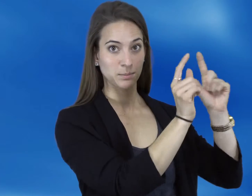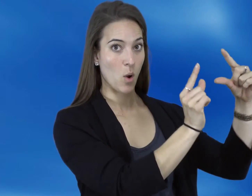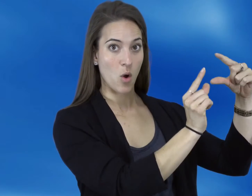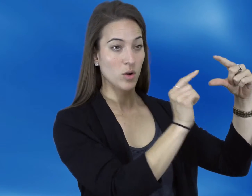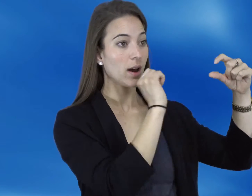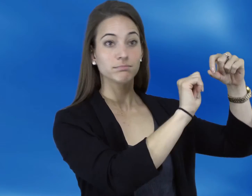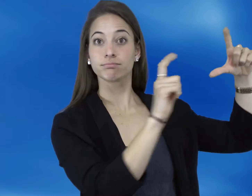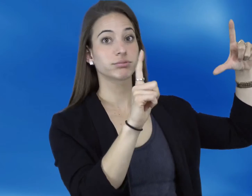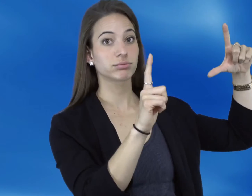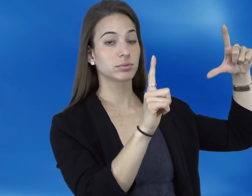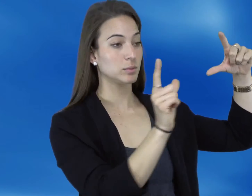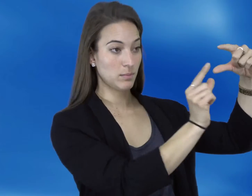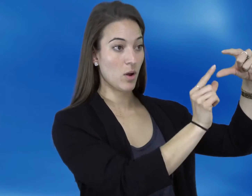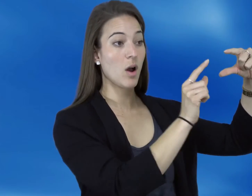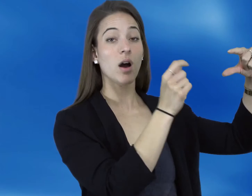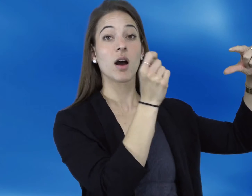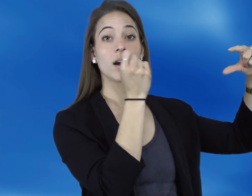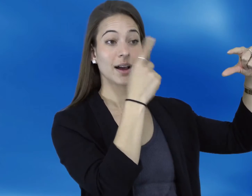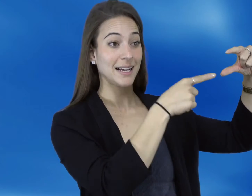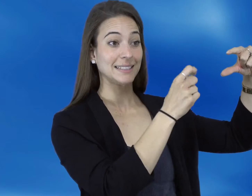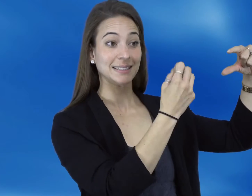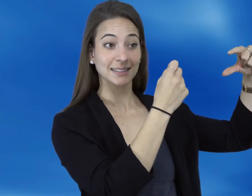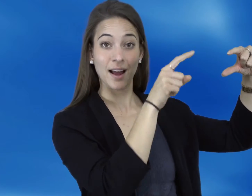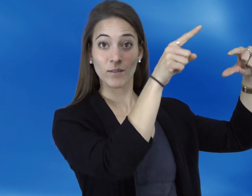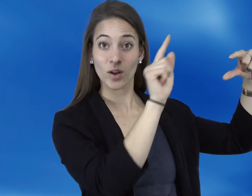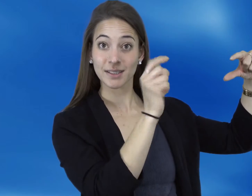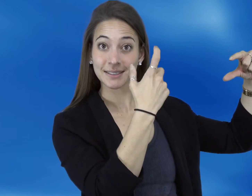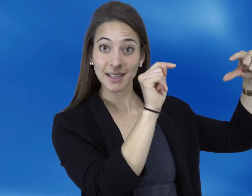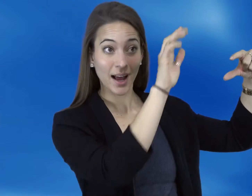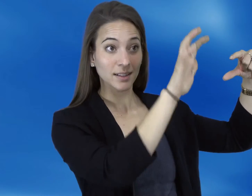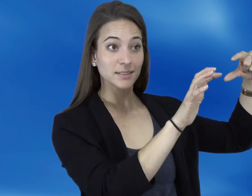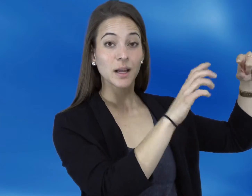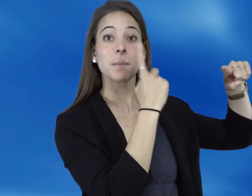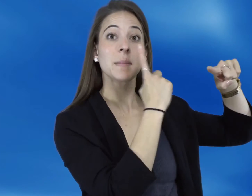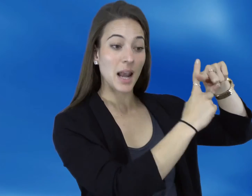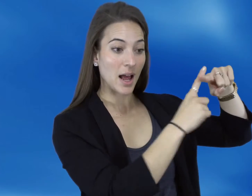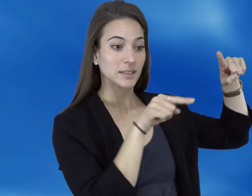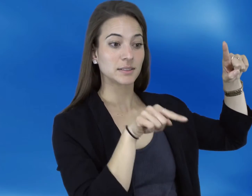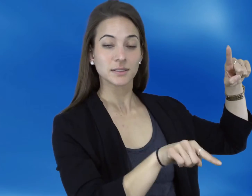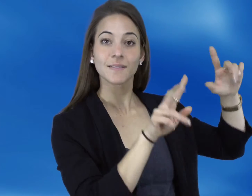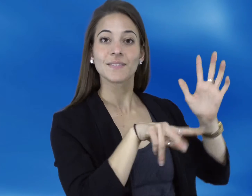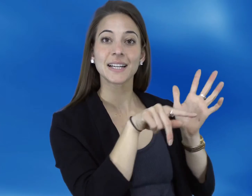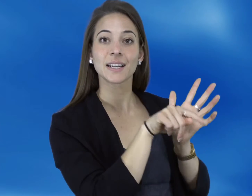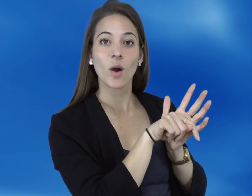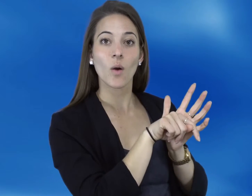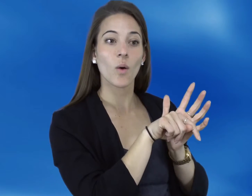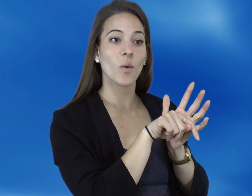interpretation interprets the English text, and then goes on to interpret the video clip at the bottom directly afterwards.